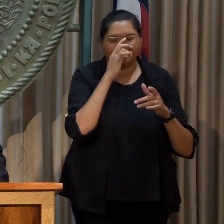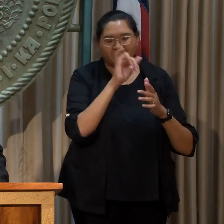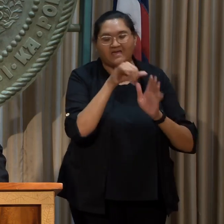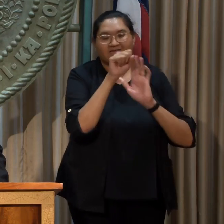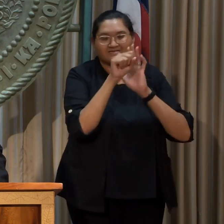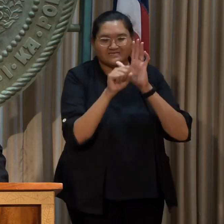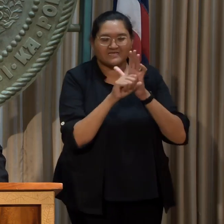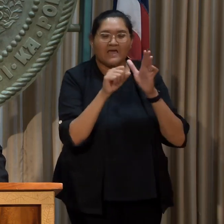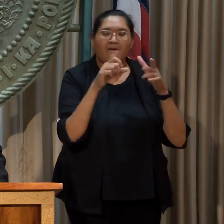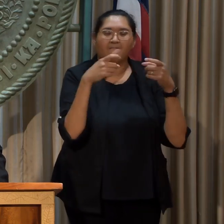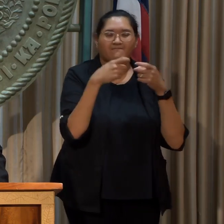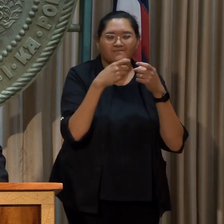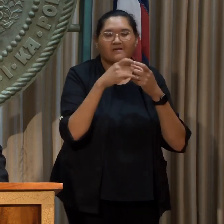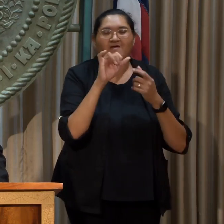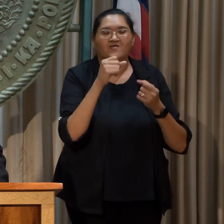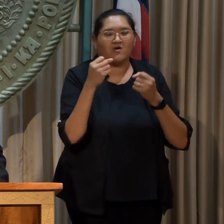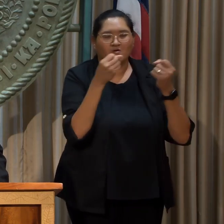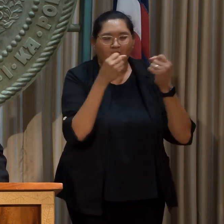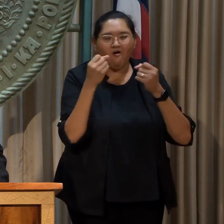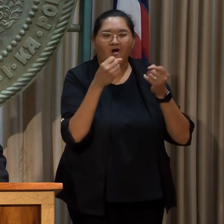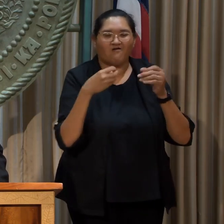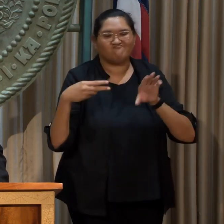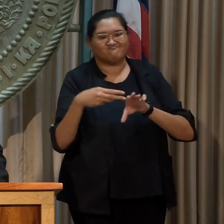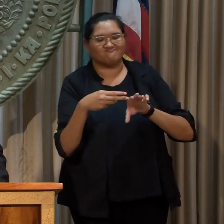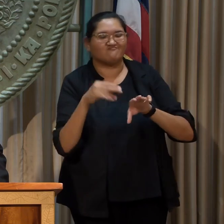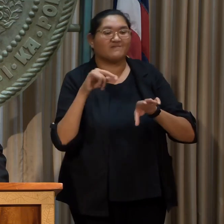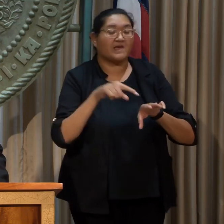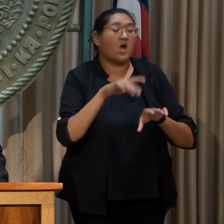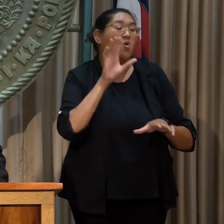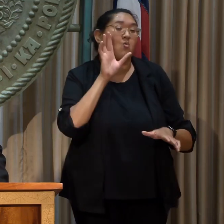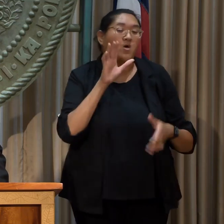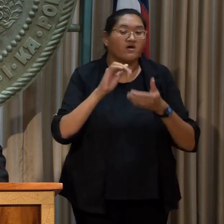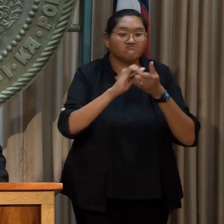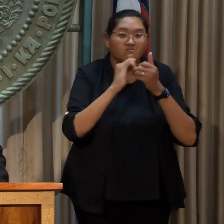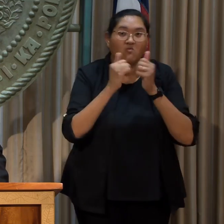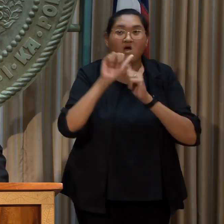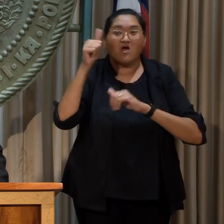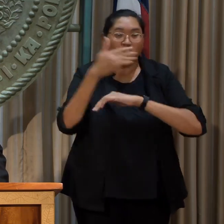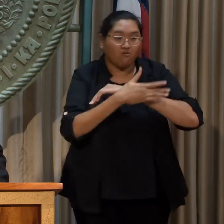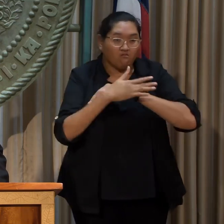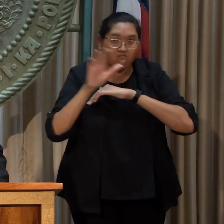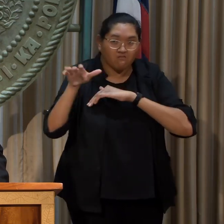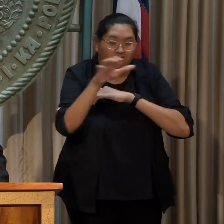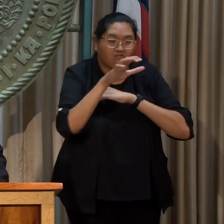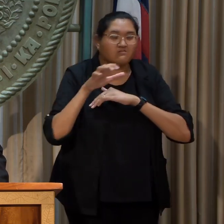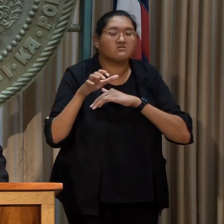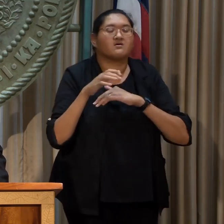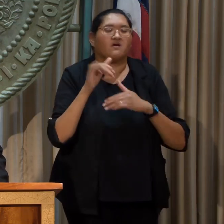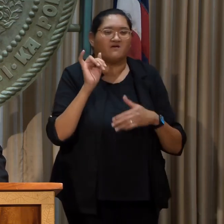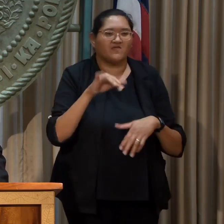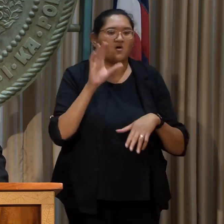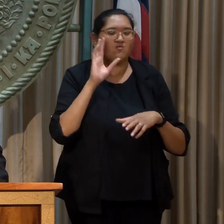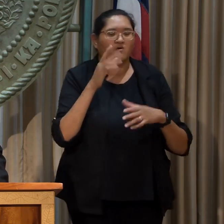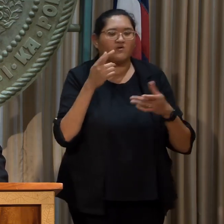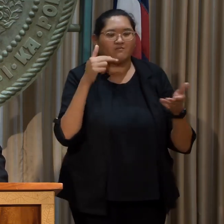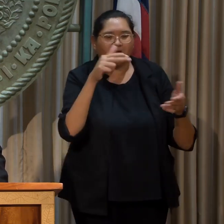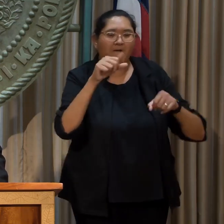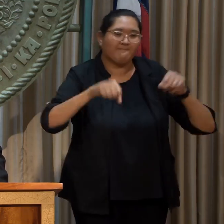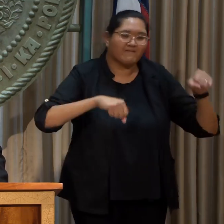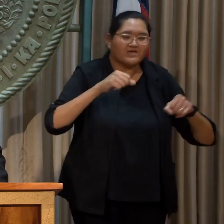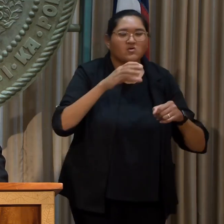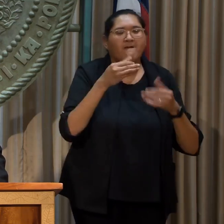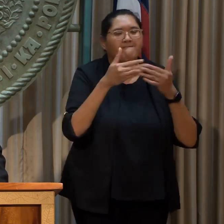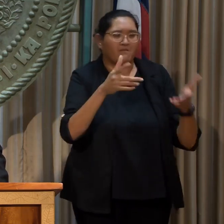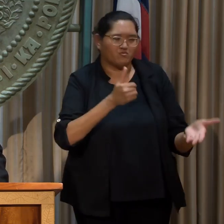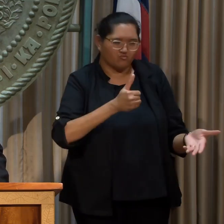public electric vehicle charging network and will coordinate with the counties to improve the statewide pedestrian, bicycle, and public